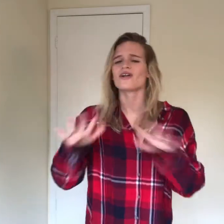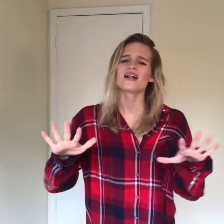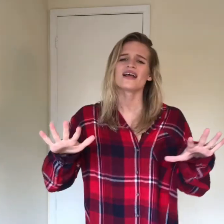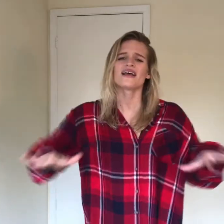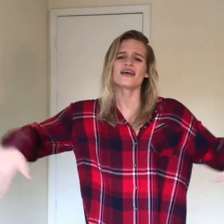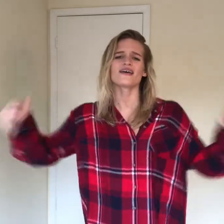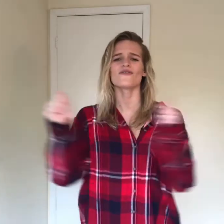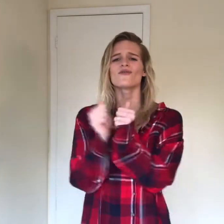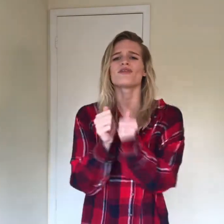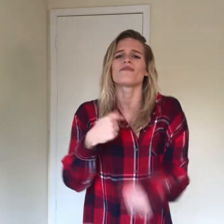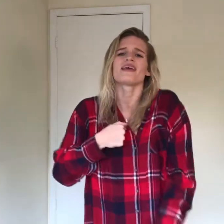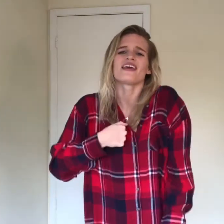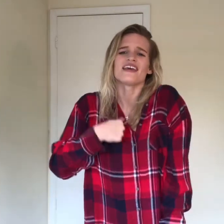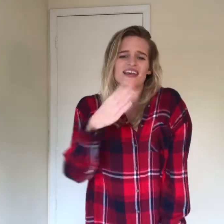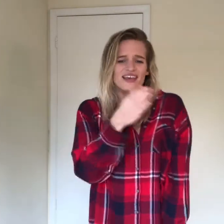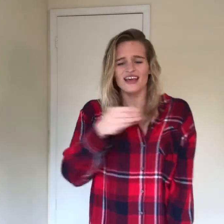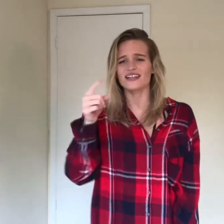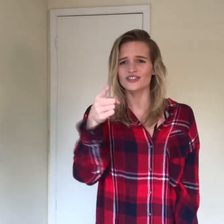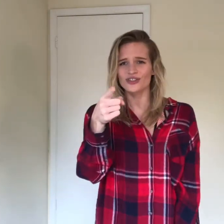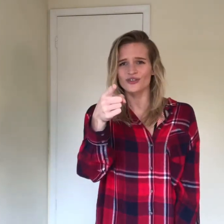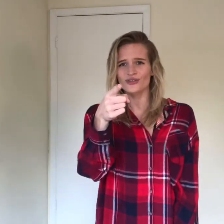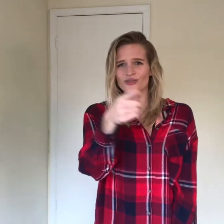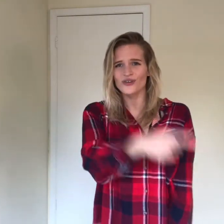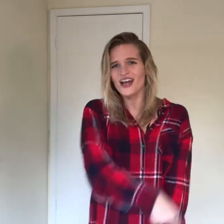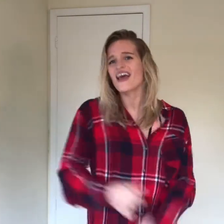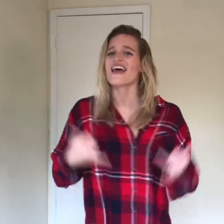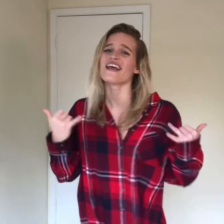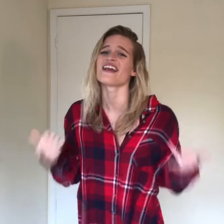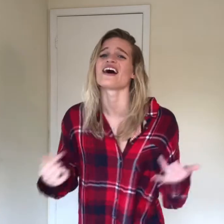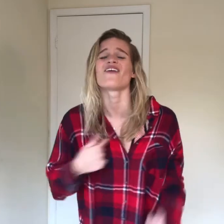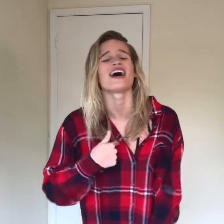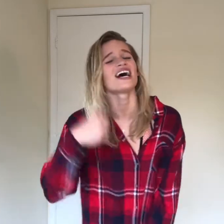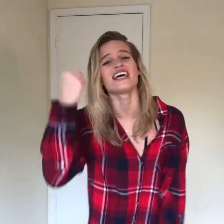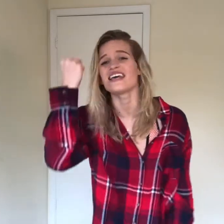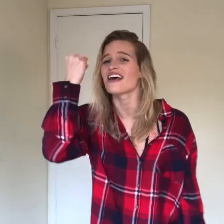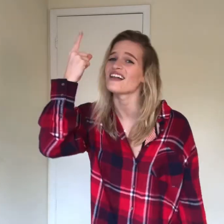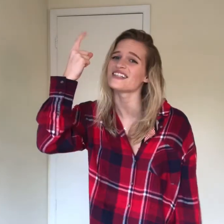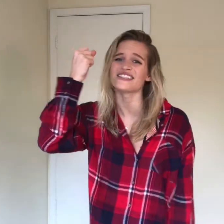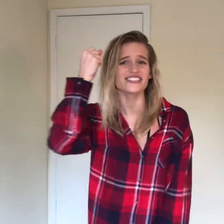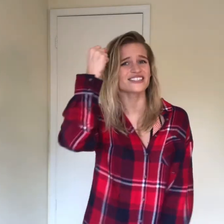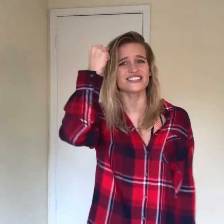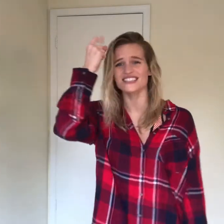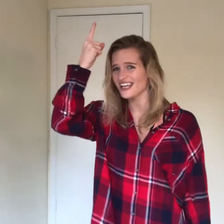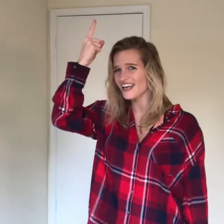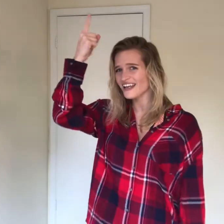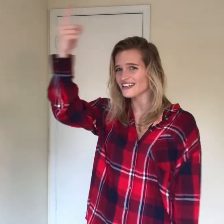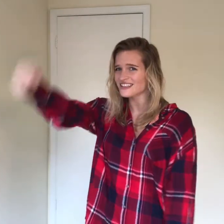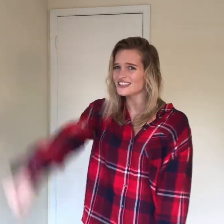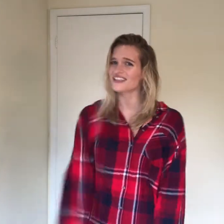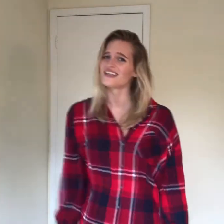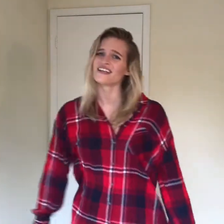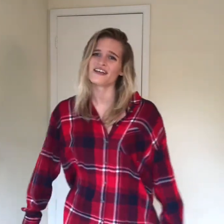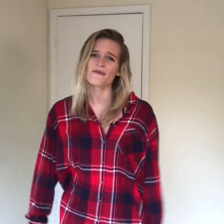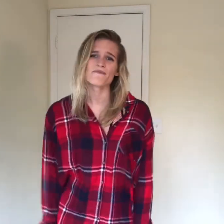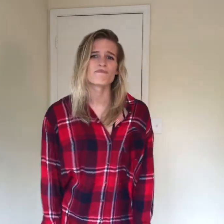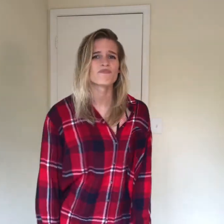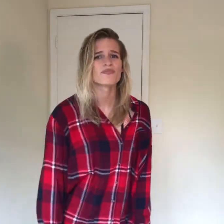wear me and you And now I understand And now